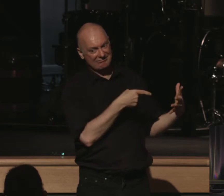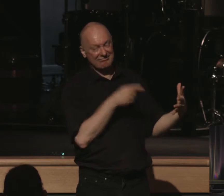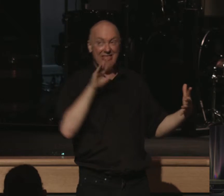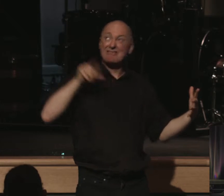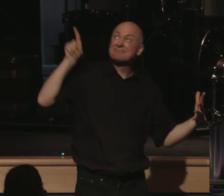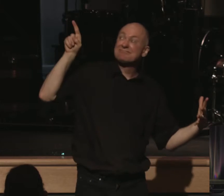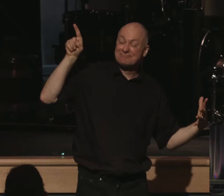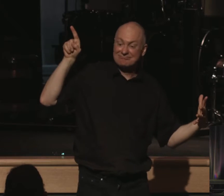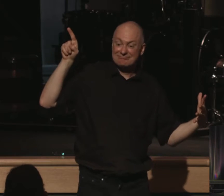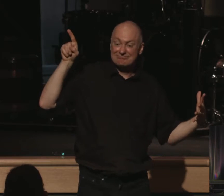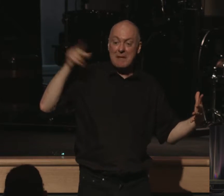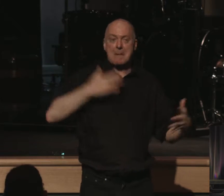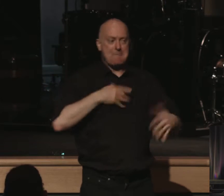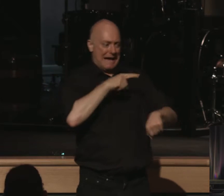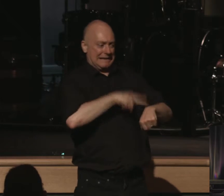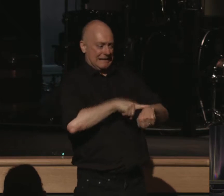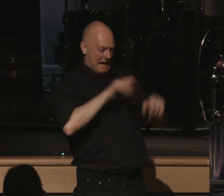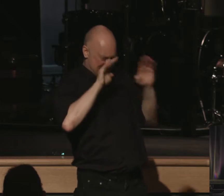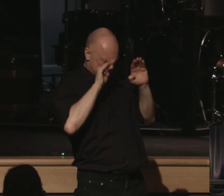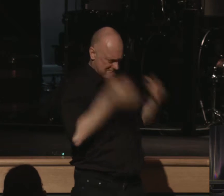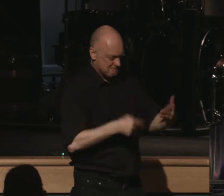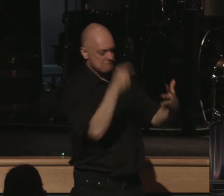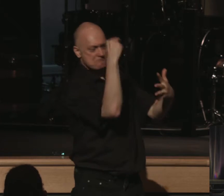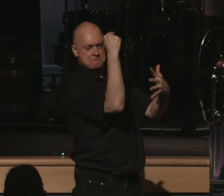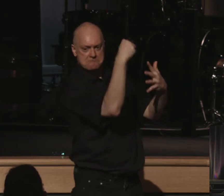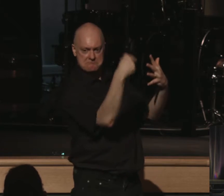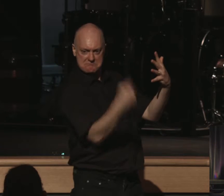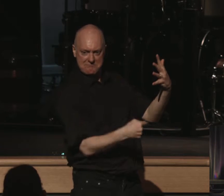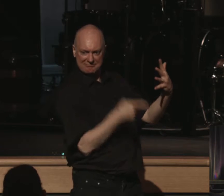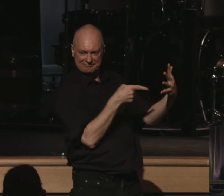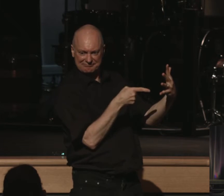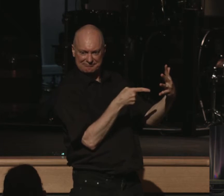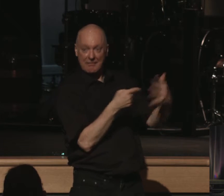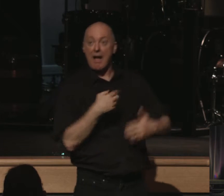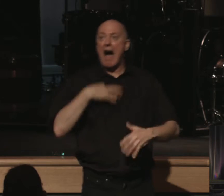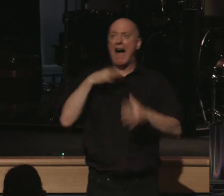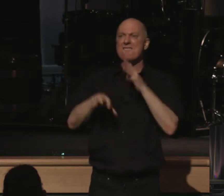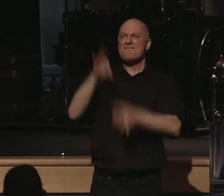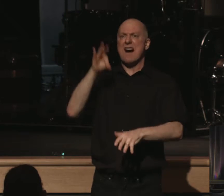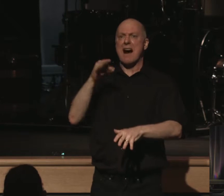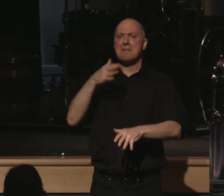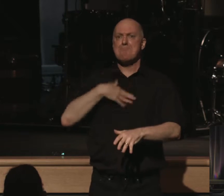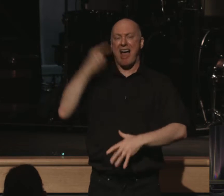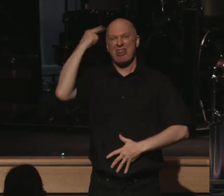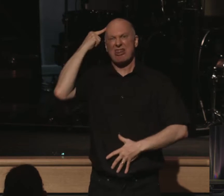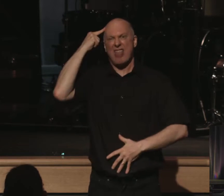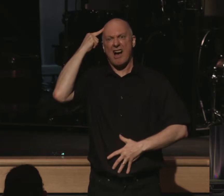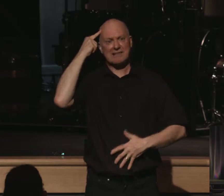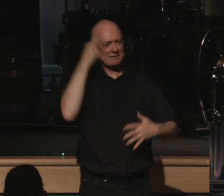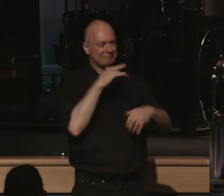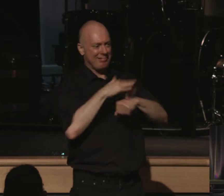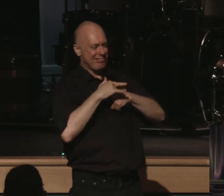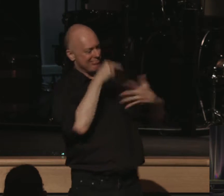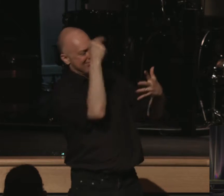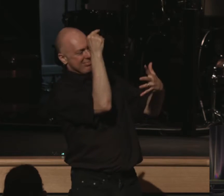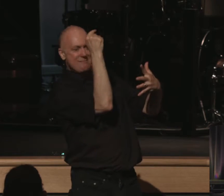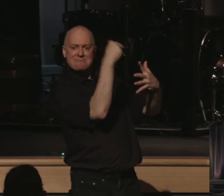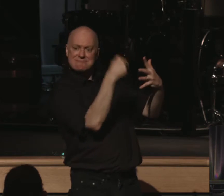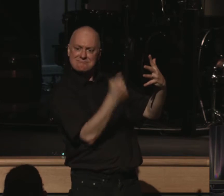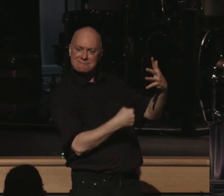I find my time being spent with other things. I find my thoughts in the idle moments being